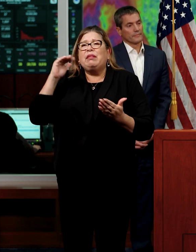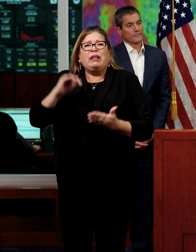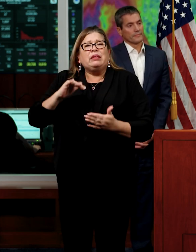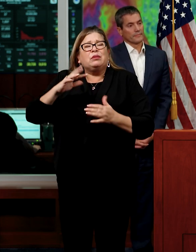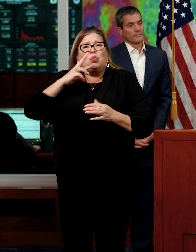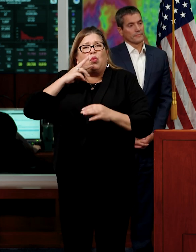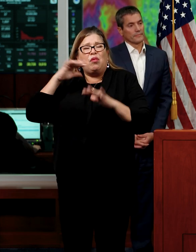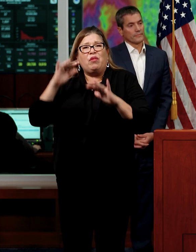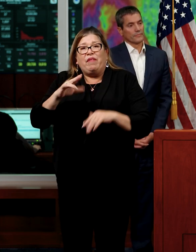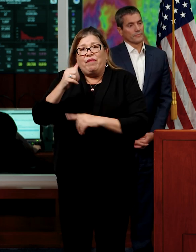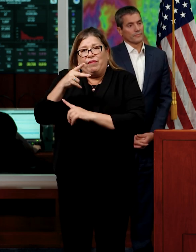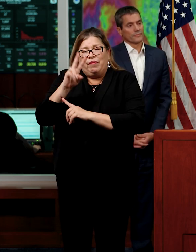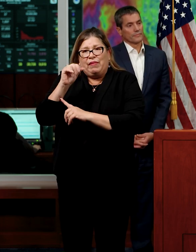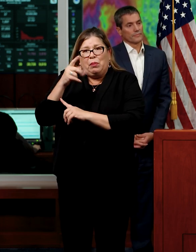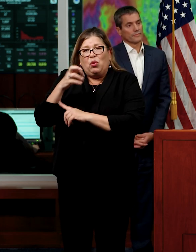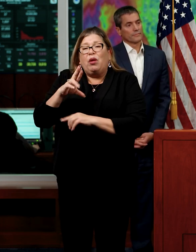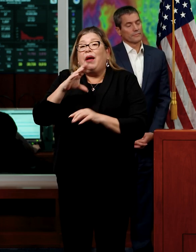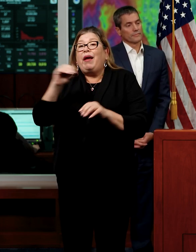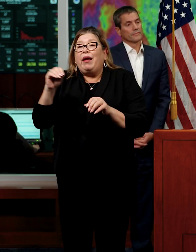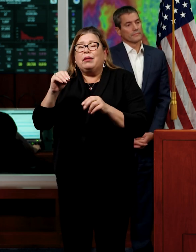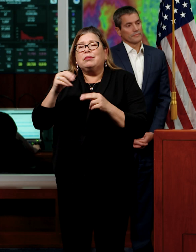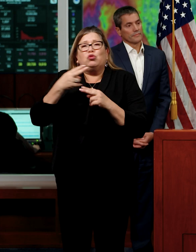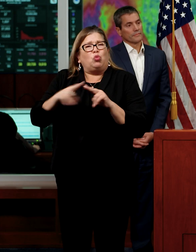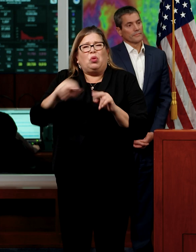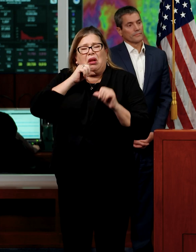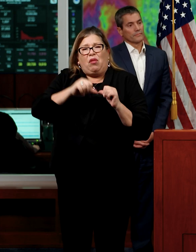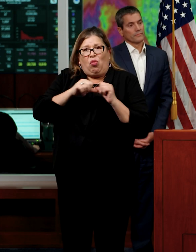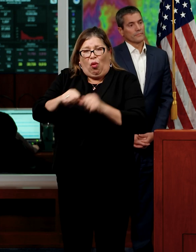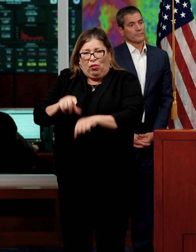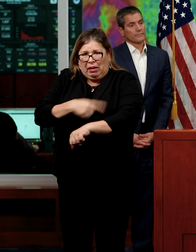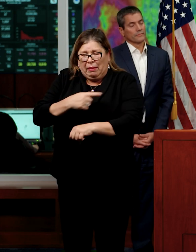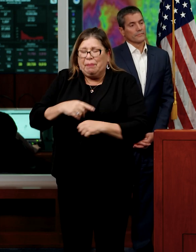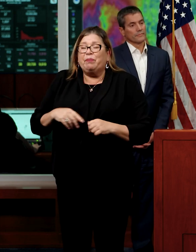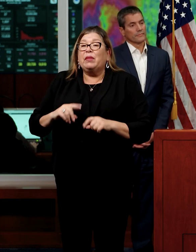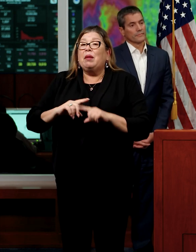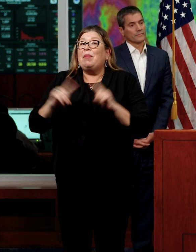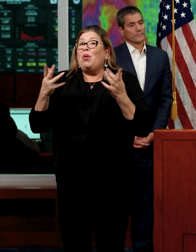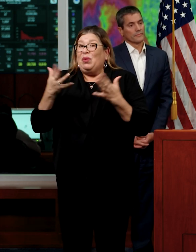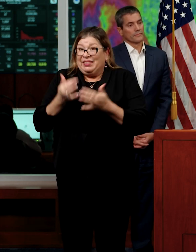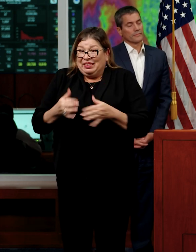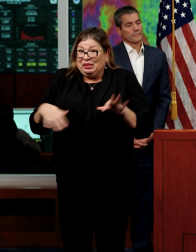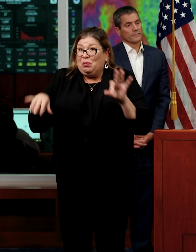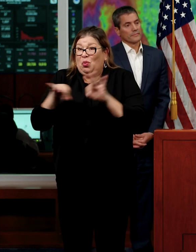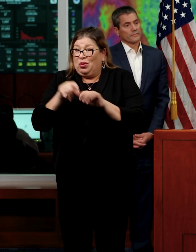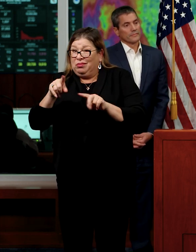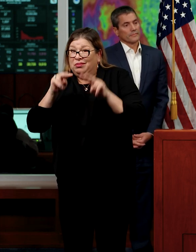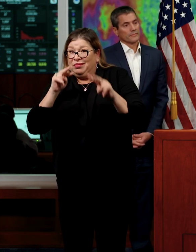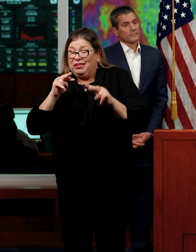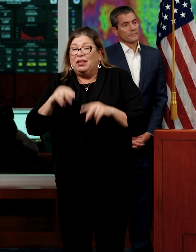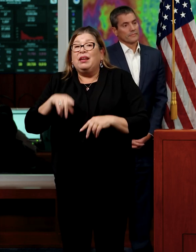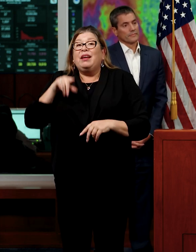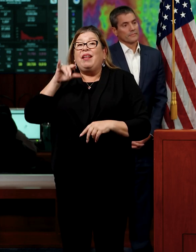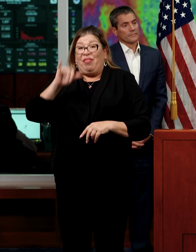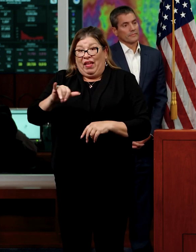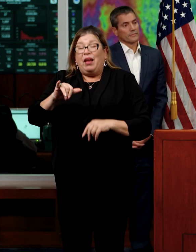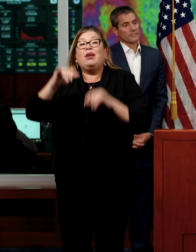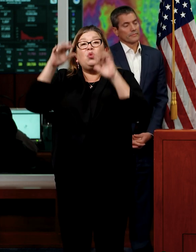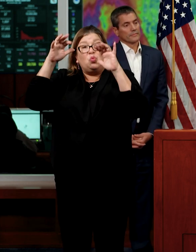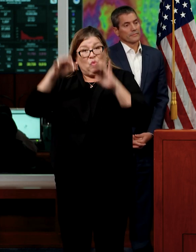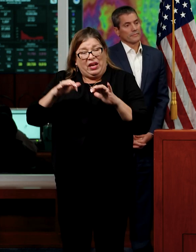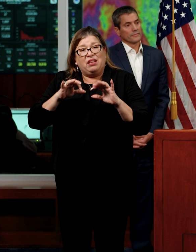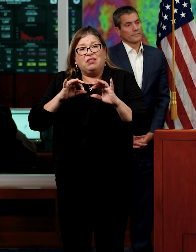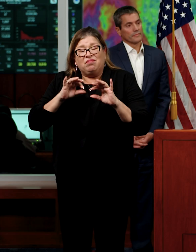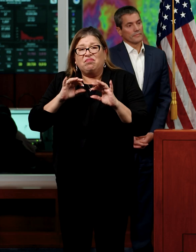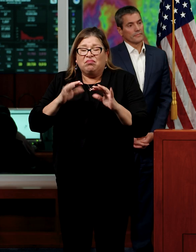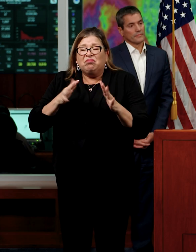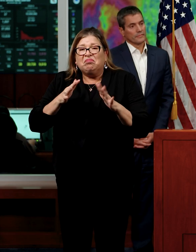and a shorter duration. What is important about this event is it is coming with high winds, and